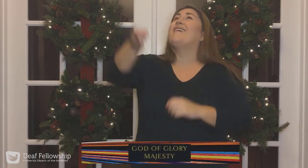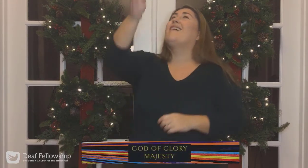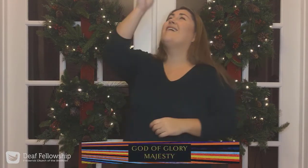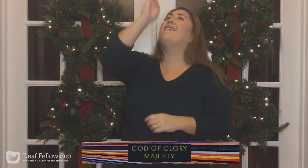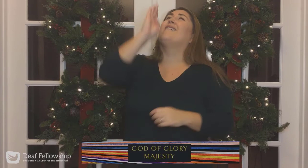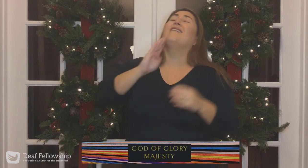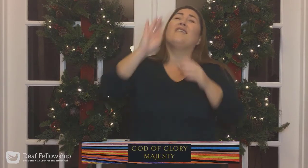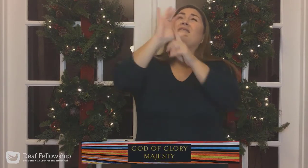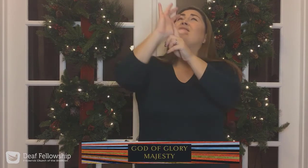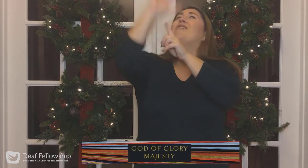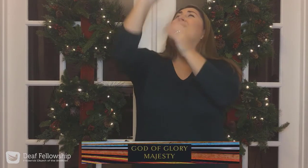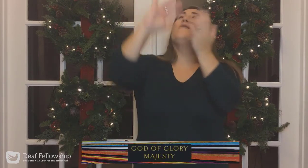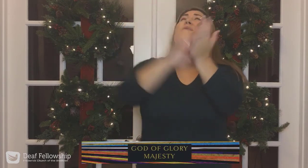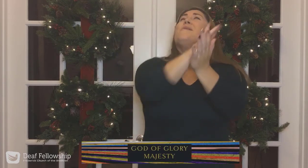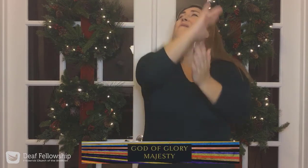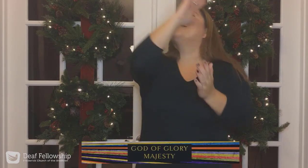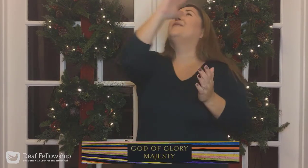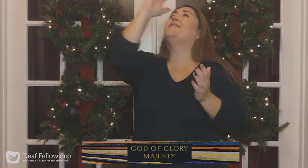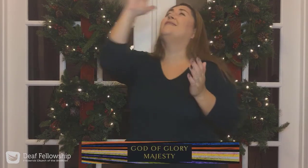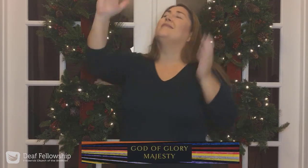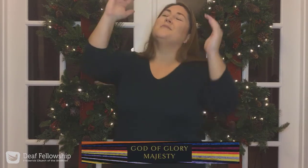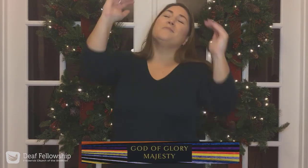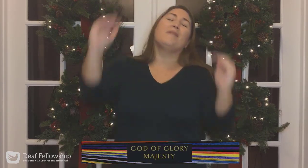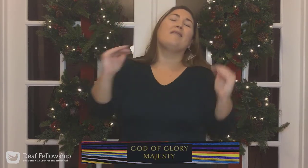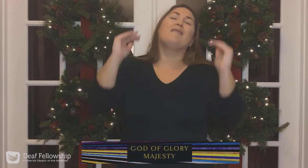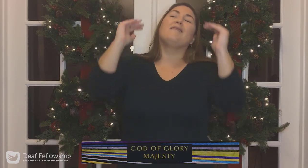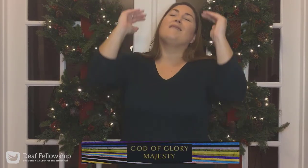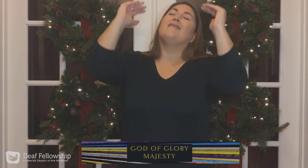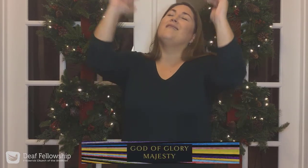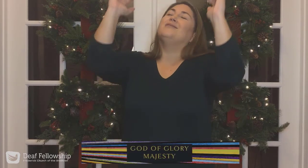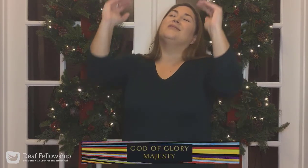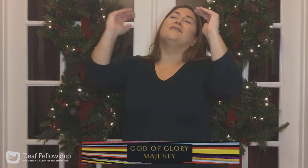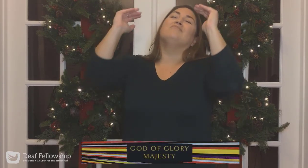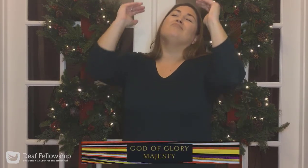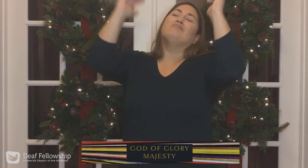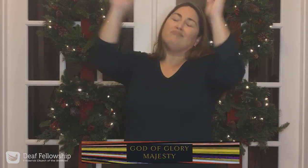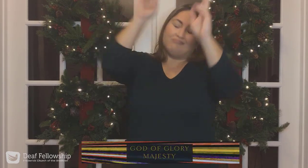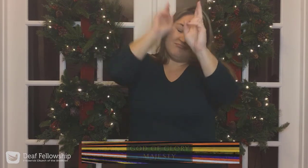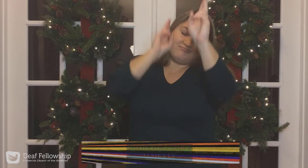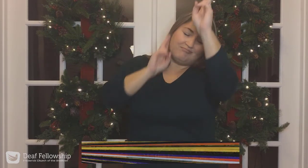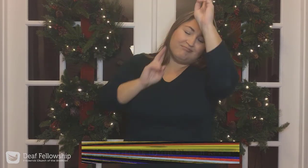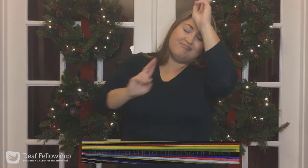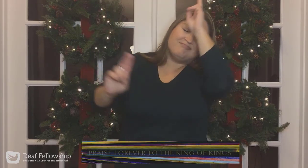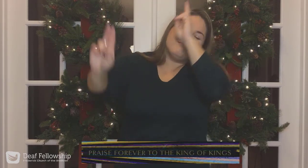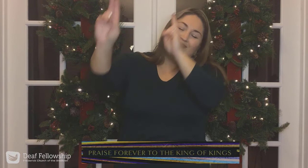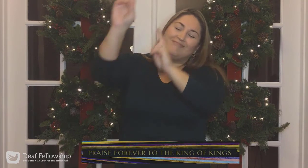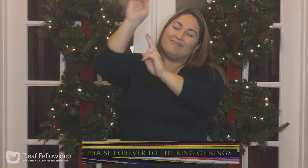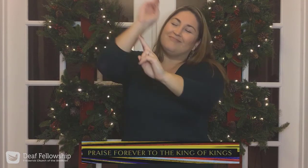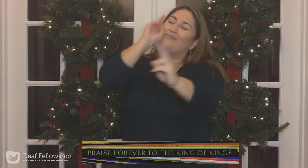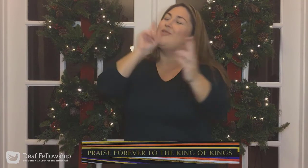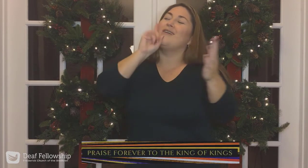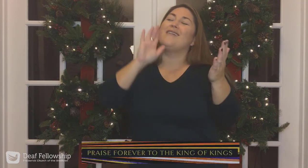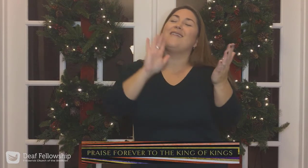of glory, majesty, praise